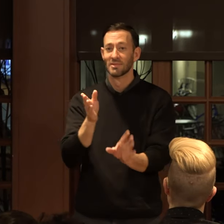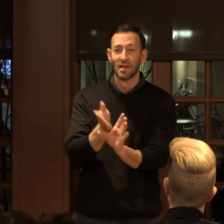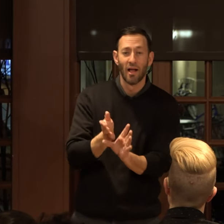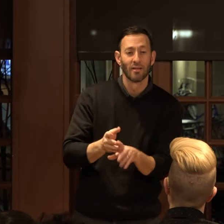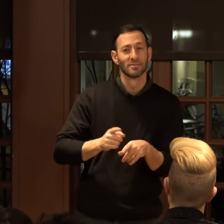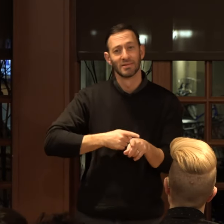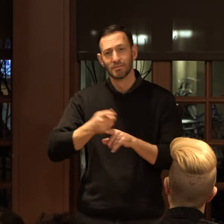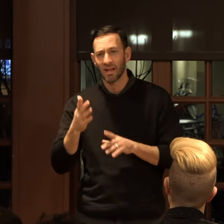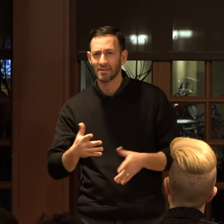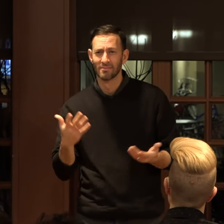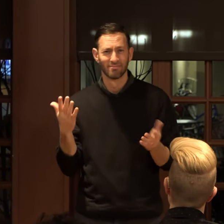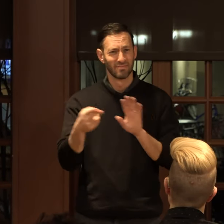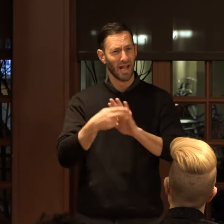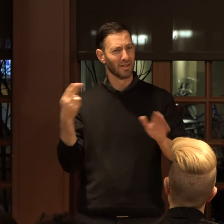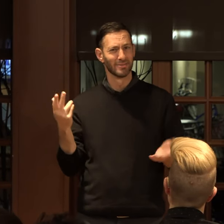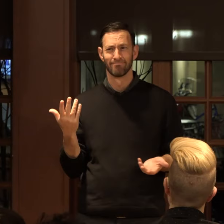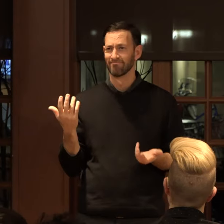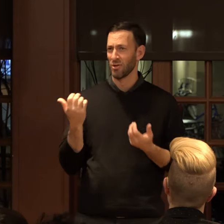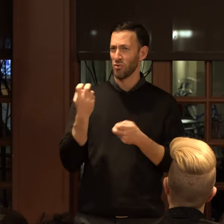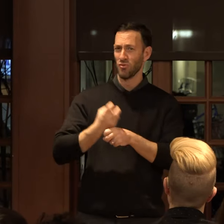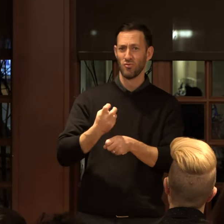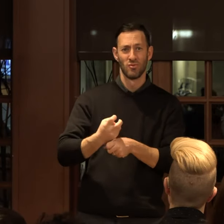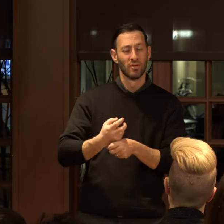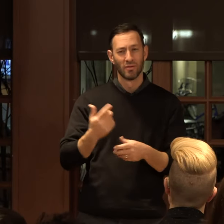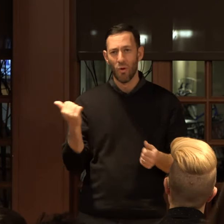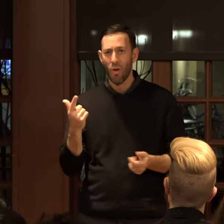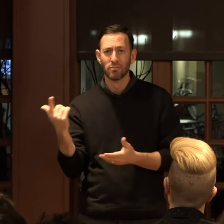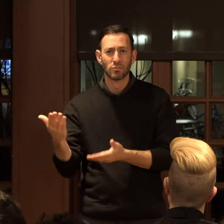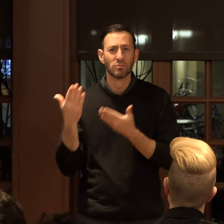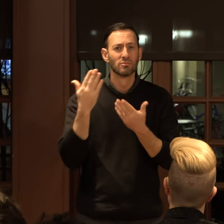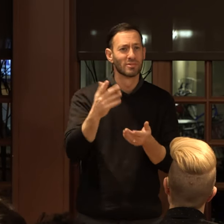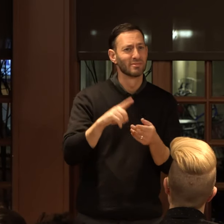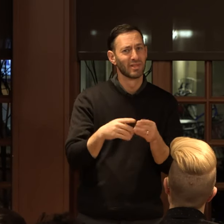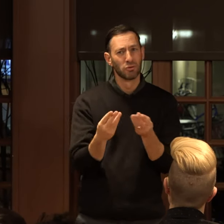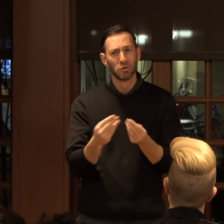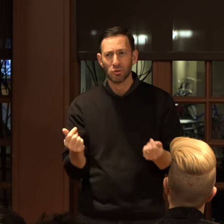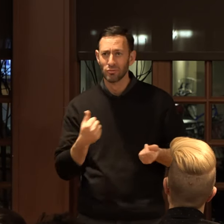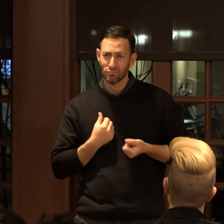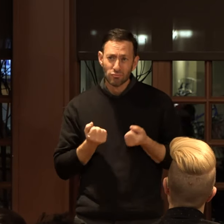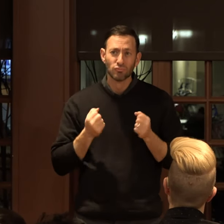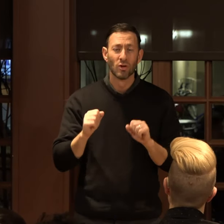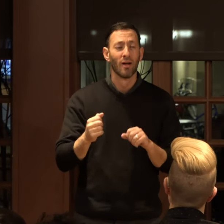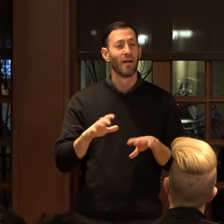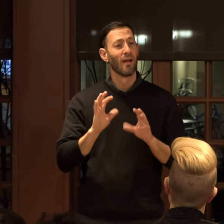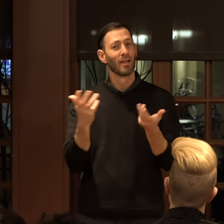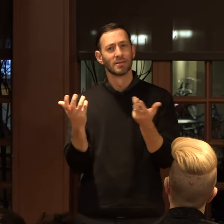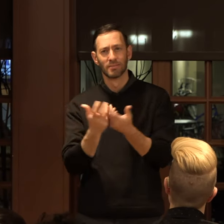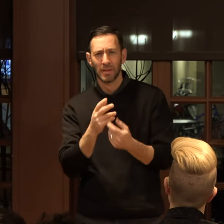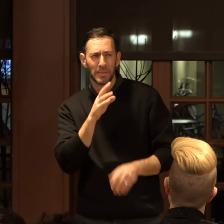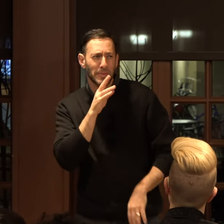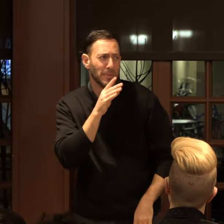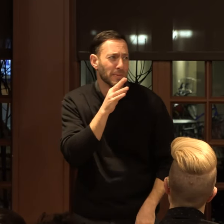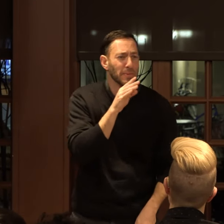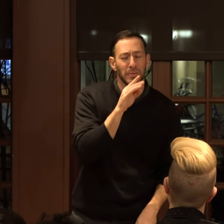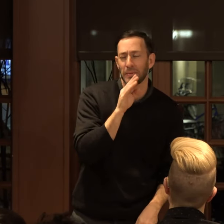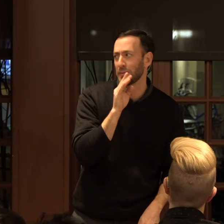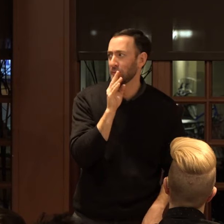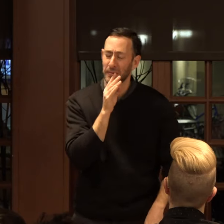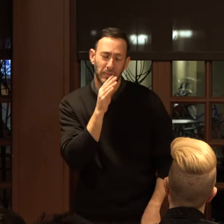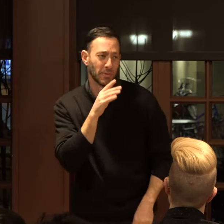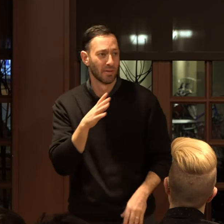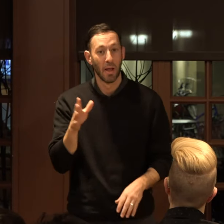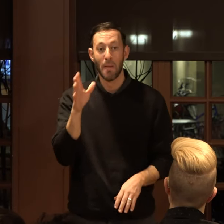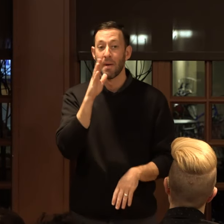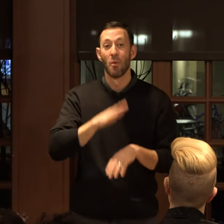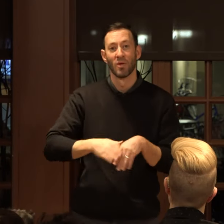diagnosis. Each one proposed their own crafted cure for me to try. My classmates began to whisper. The moms of the